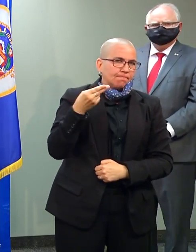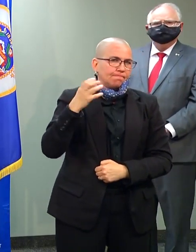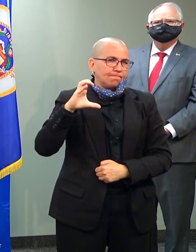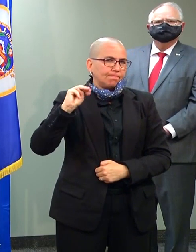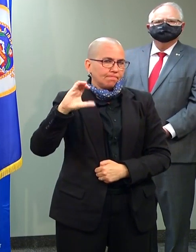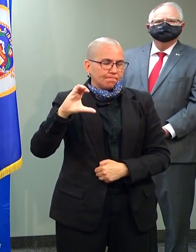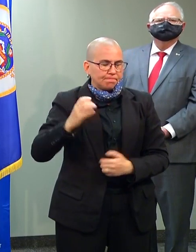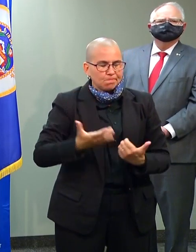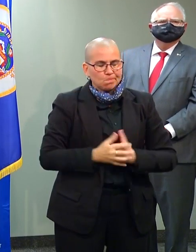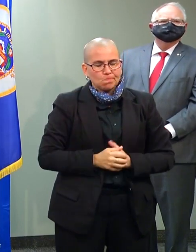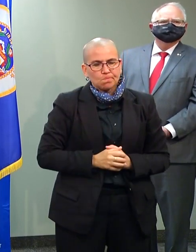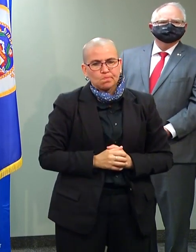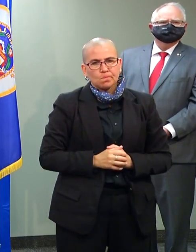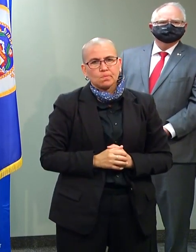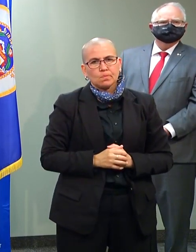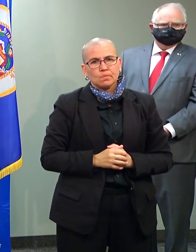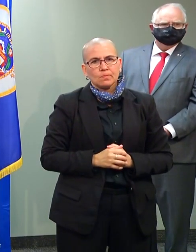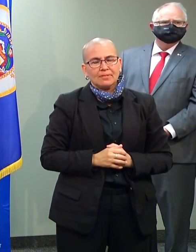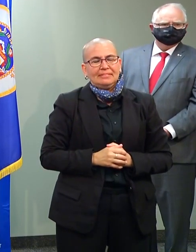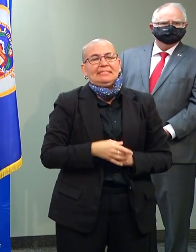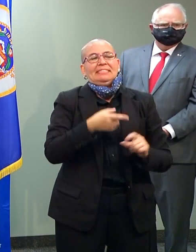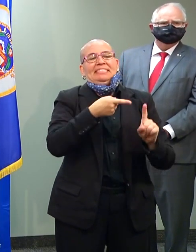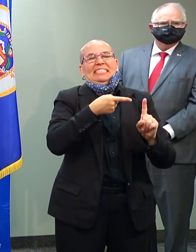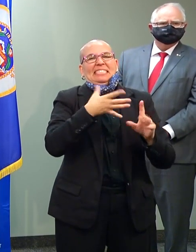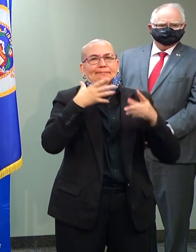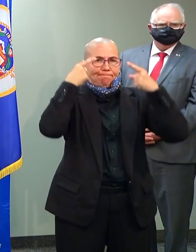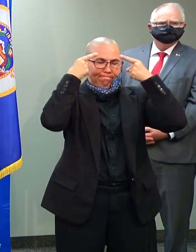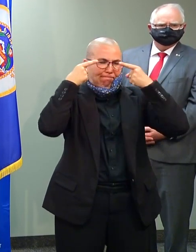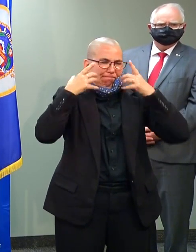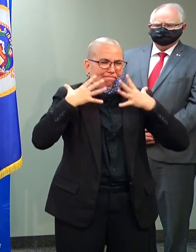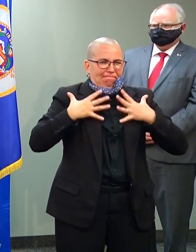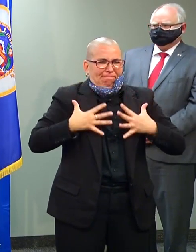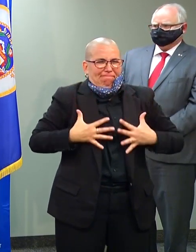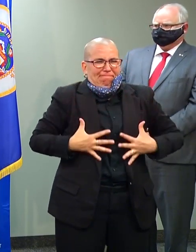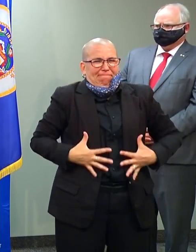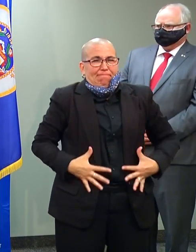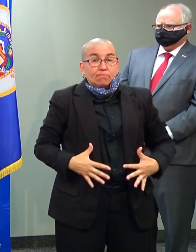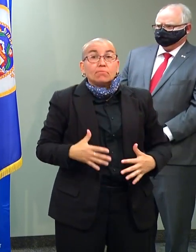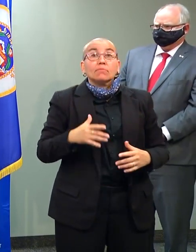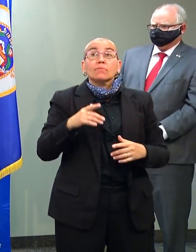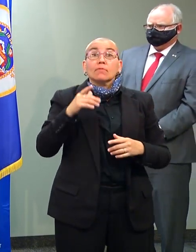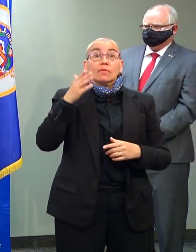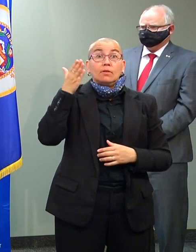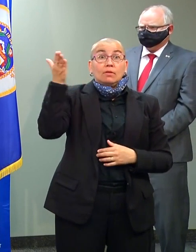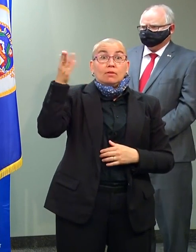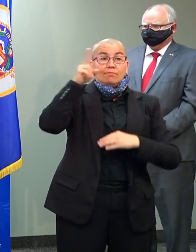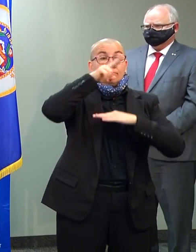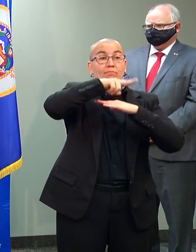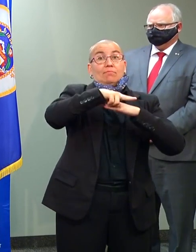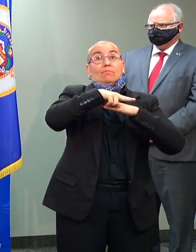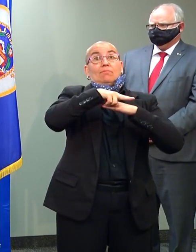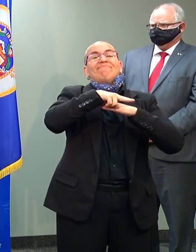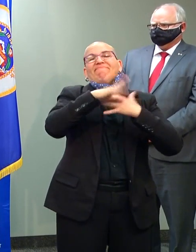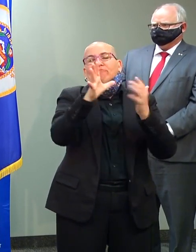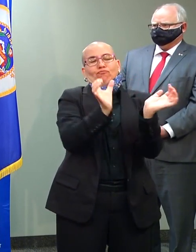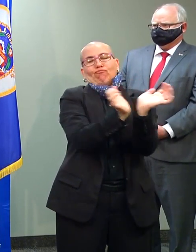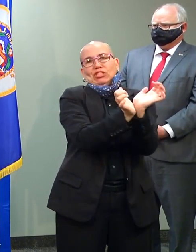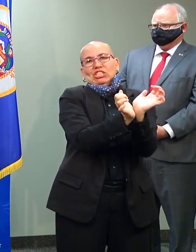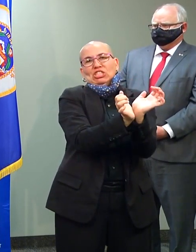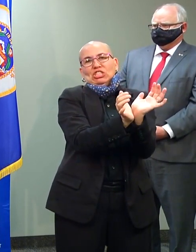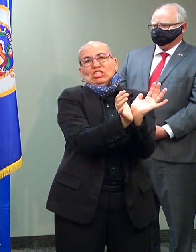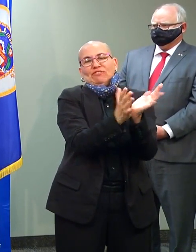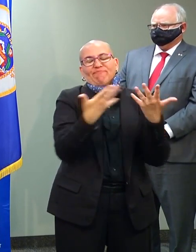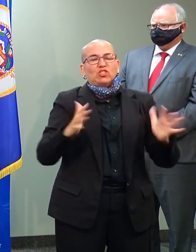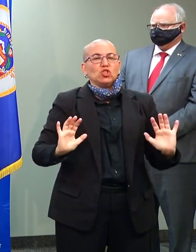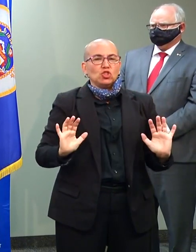injuries sustained. While at the medical center, he is being taken into custody. The Minnesota State Patrol and the